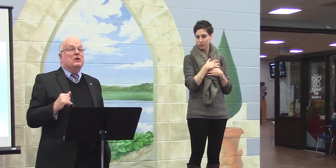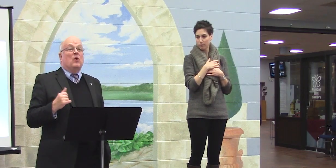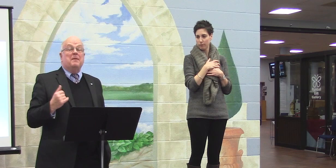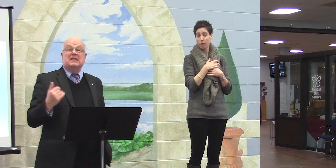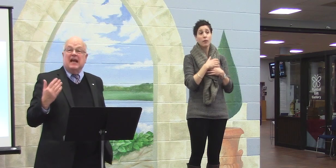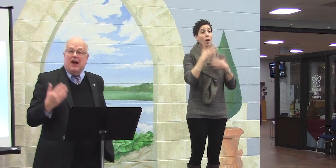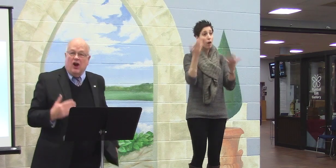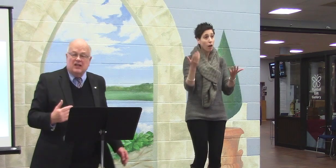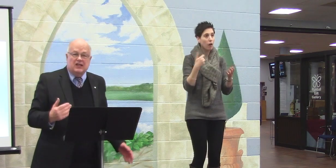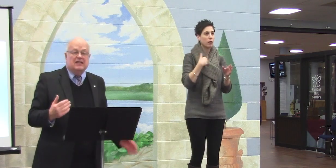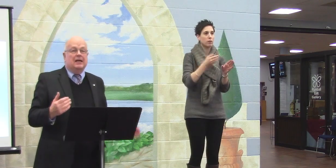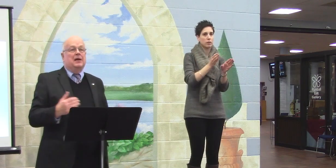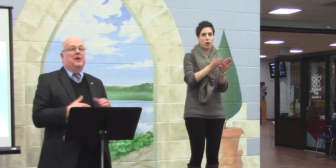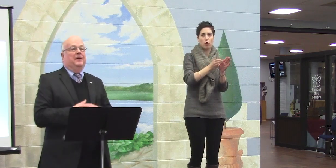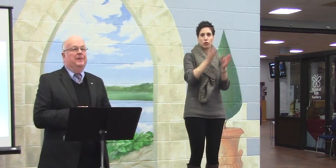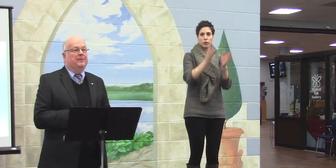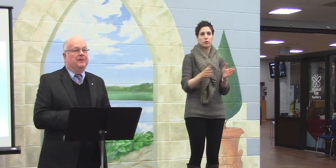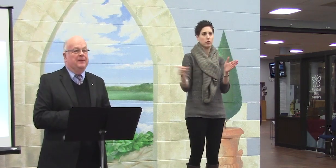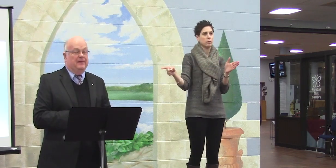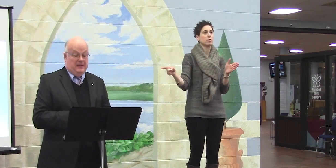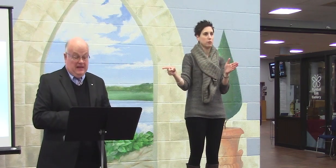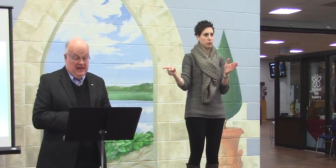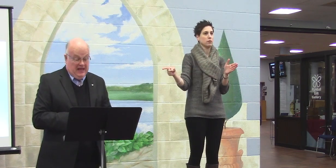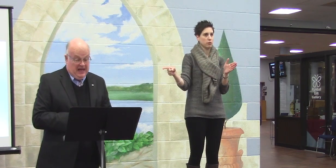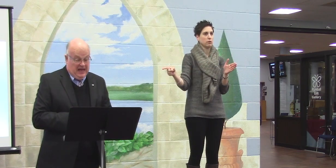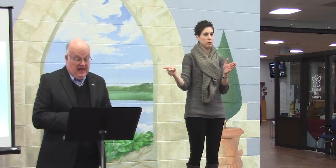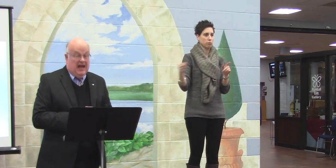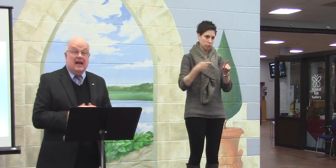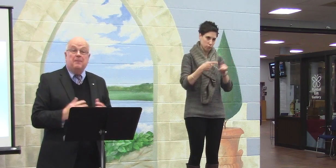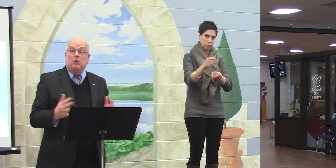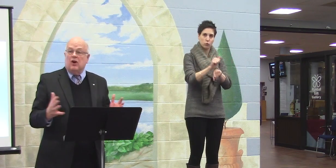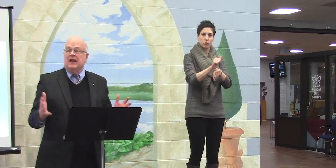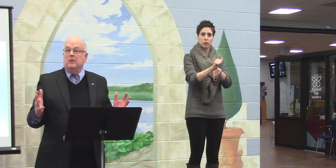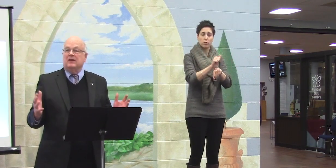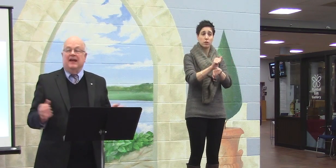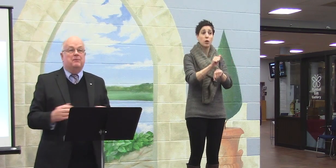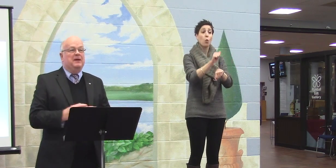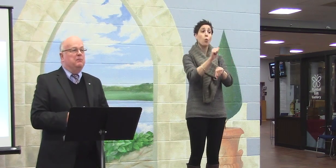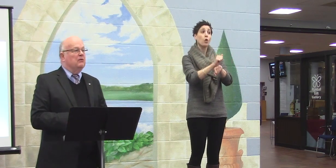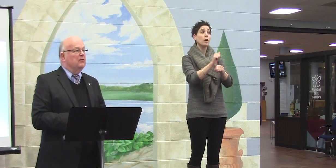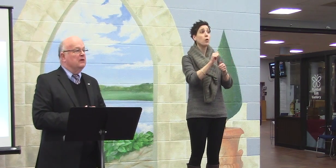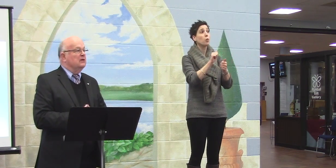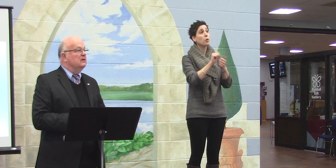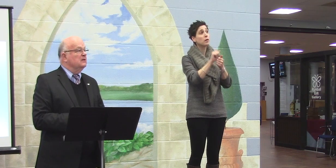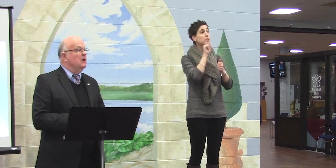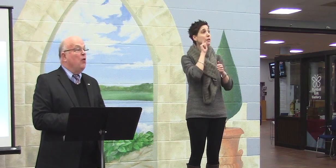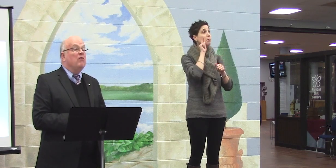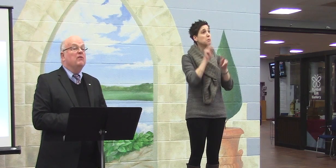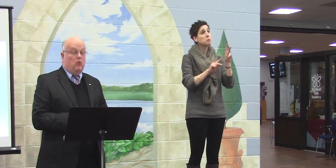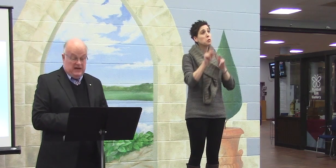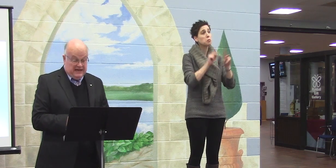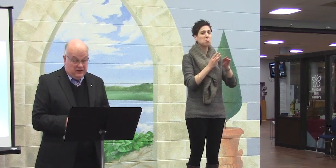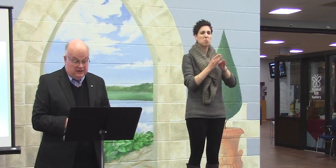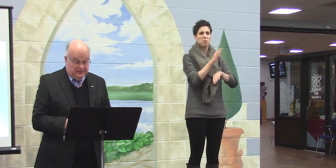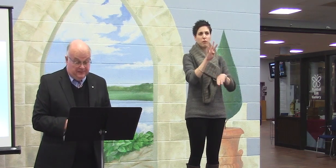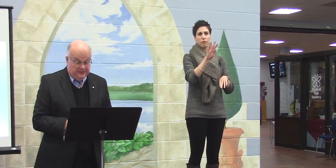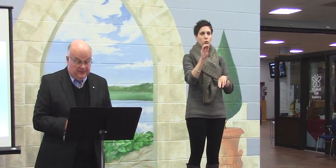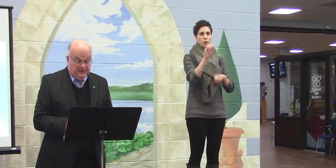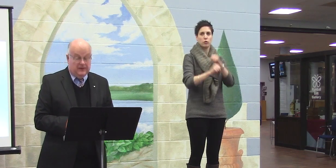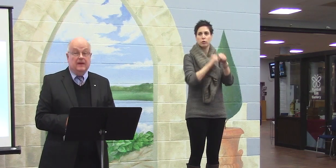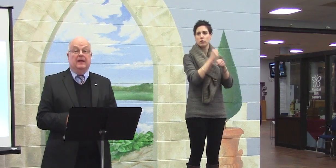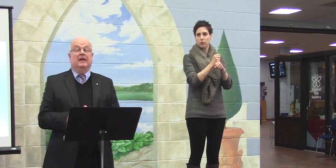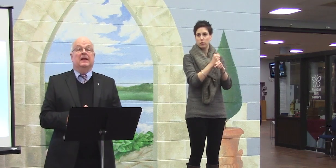So I'm a psychologist and I've been working with deaf people for over 40 years.